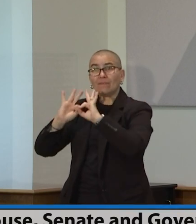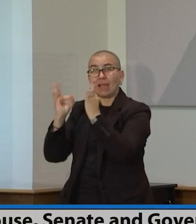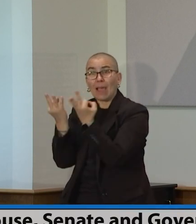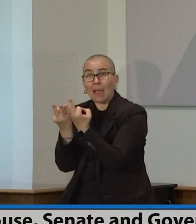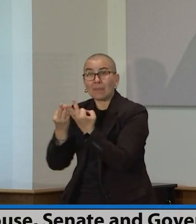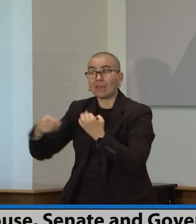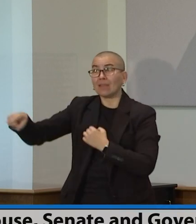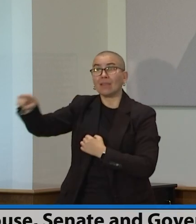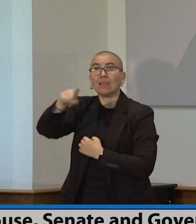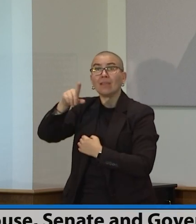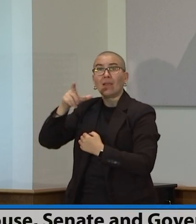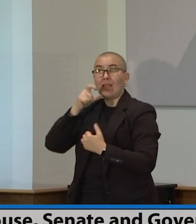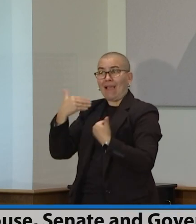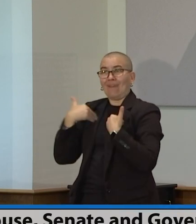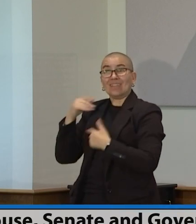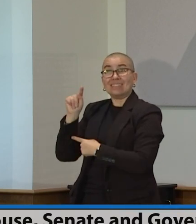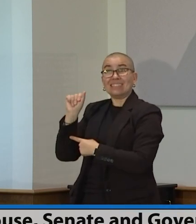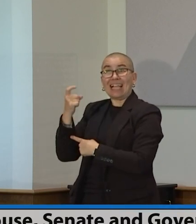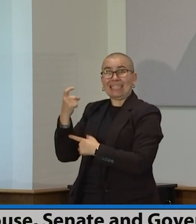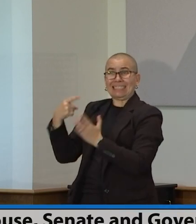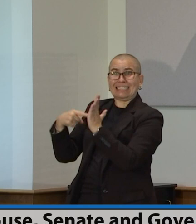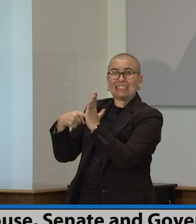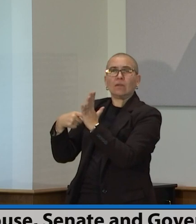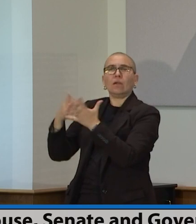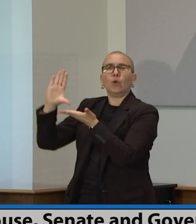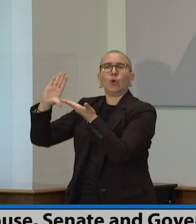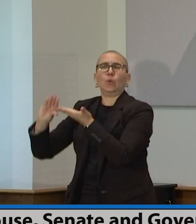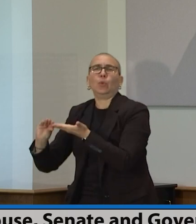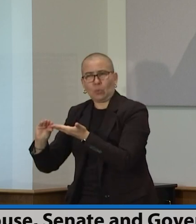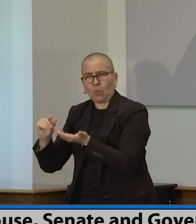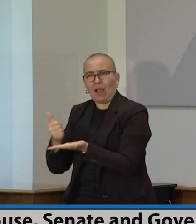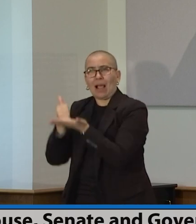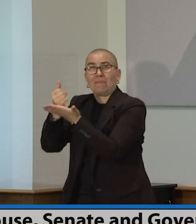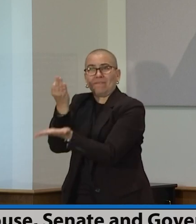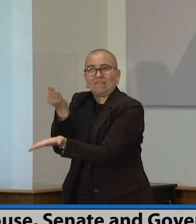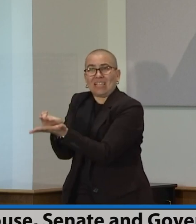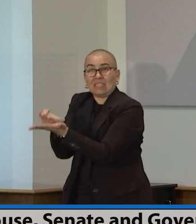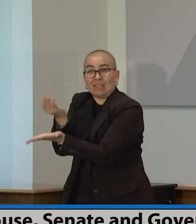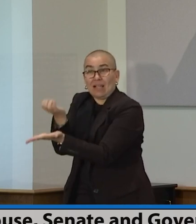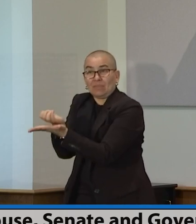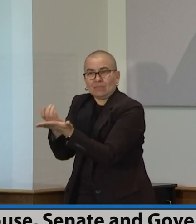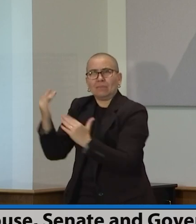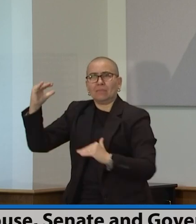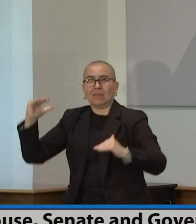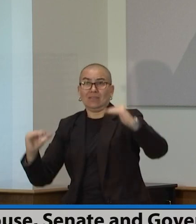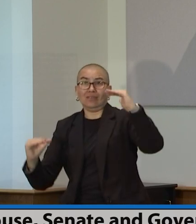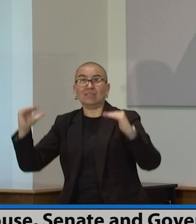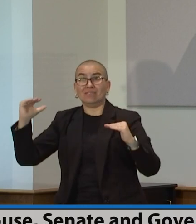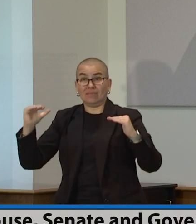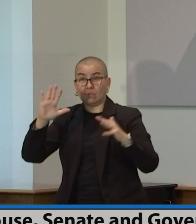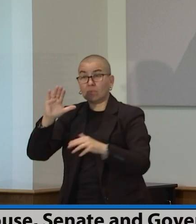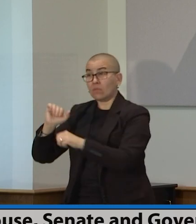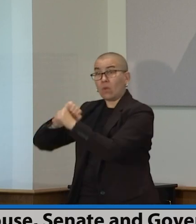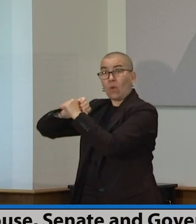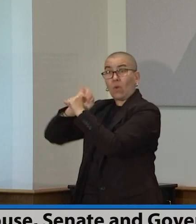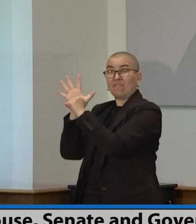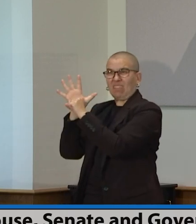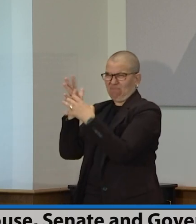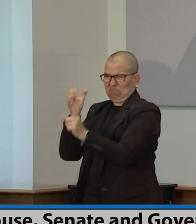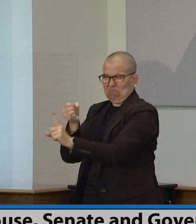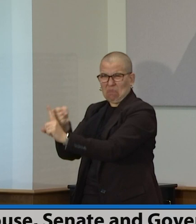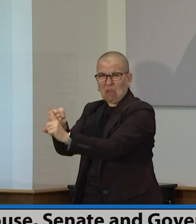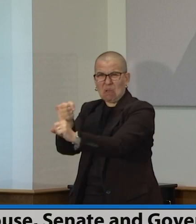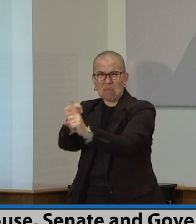not hit all equally. So we had the ability to set down. Grateful for the Stimulus Act and the